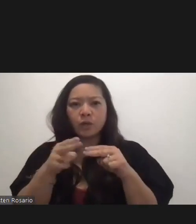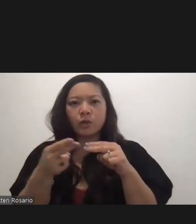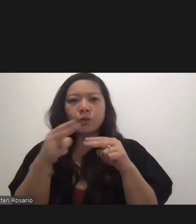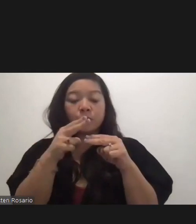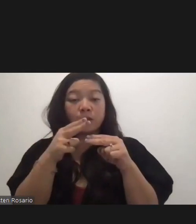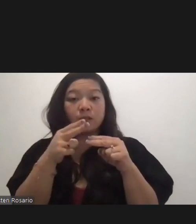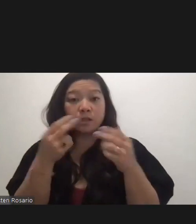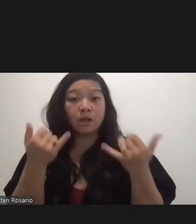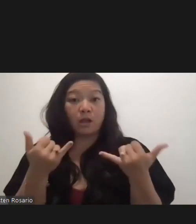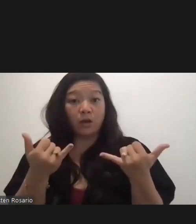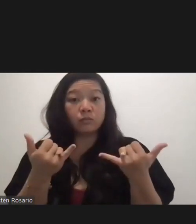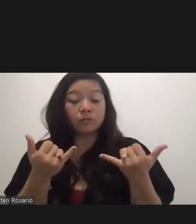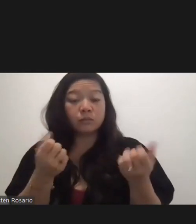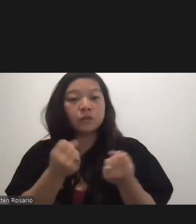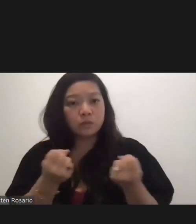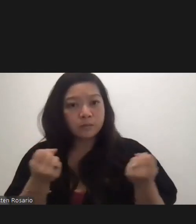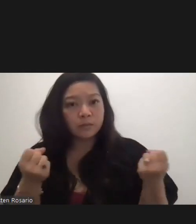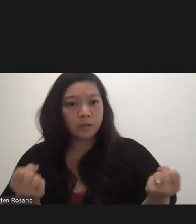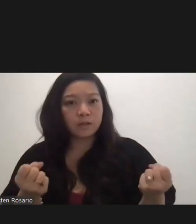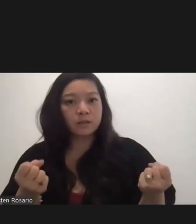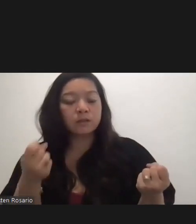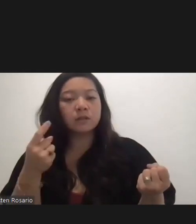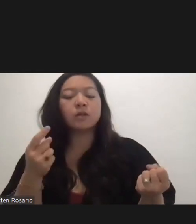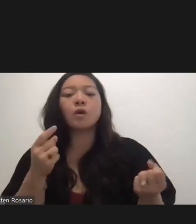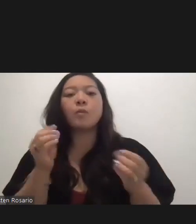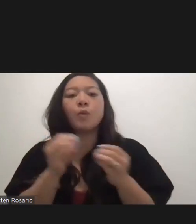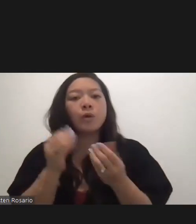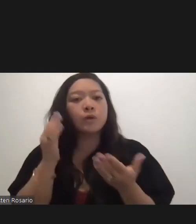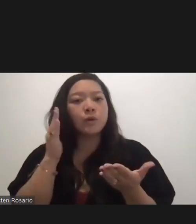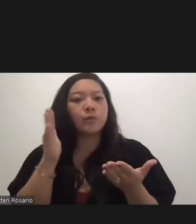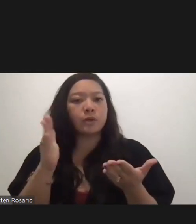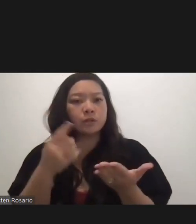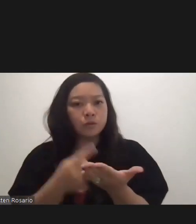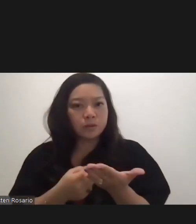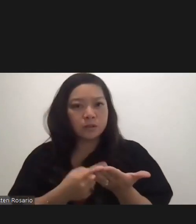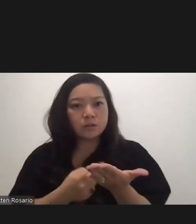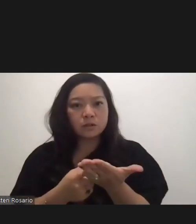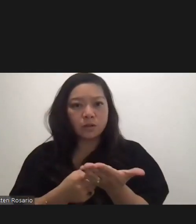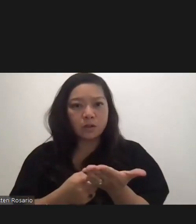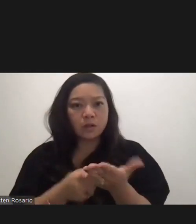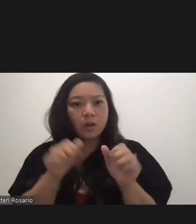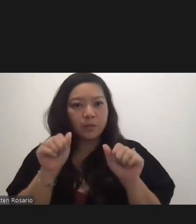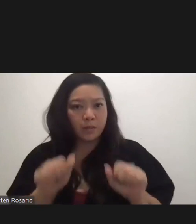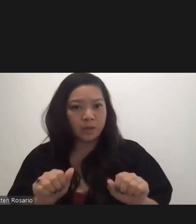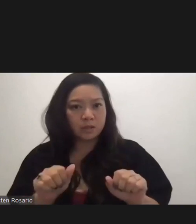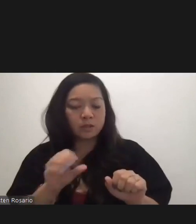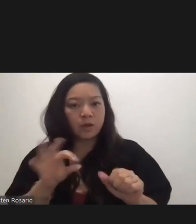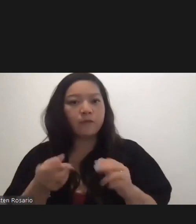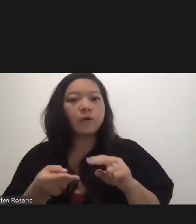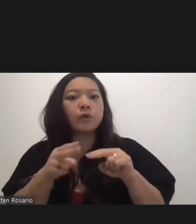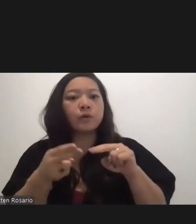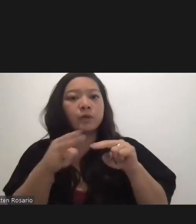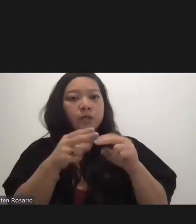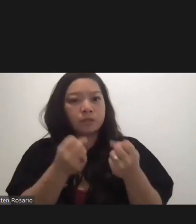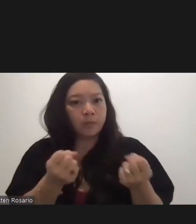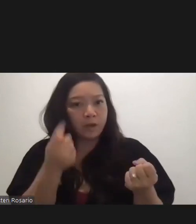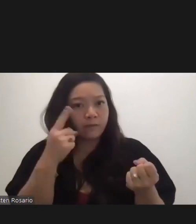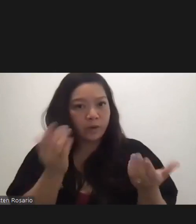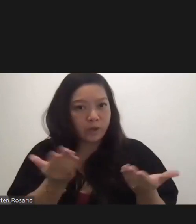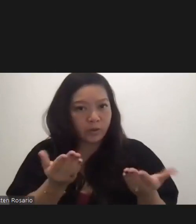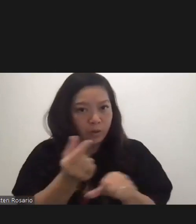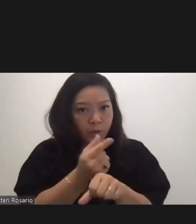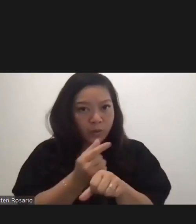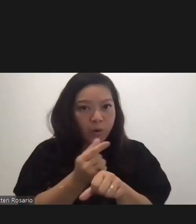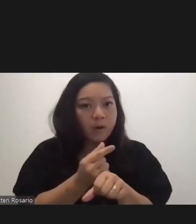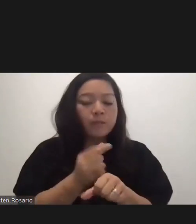for supply, he's more than willing to discuss the possibility of increased supply to Guam. So,